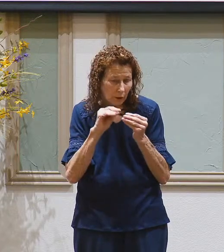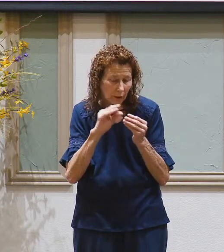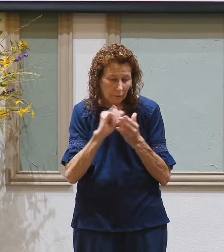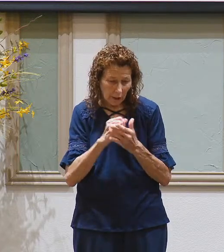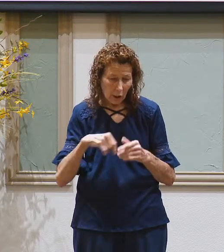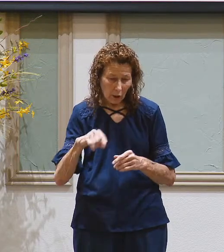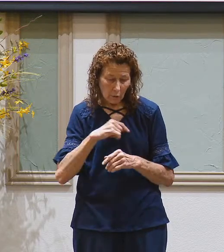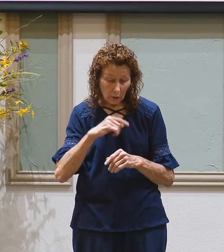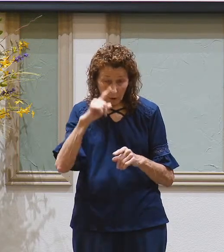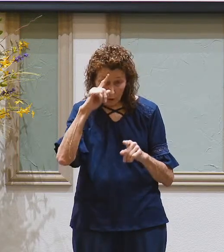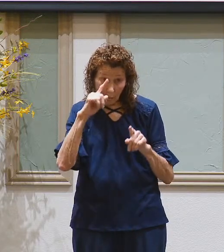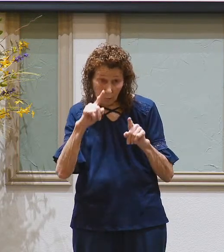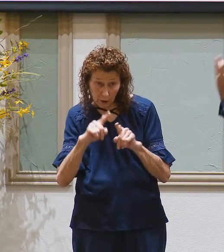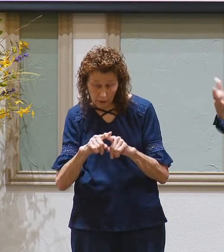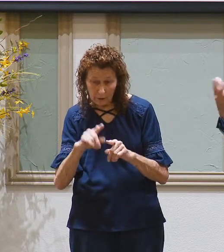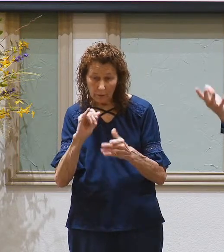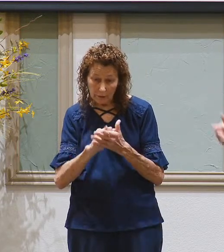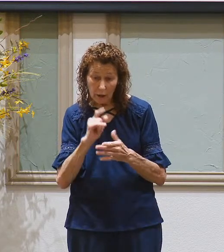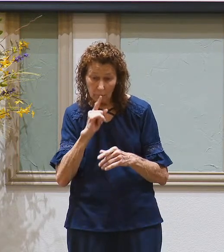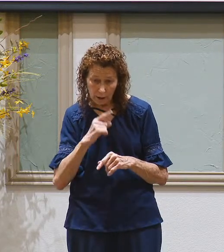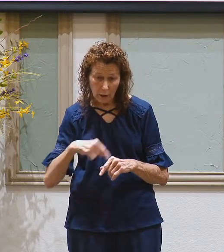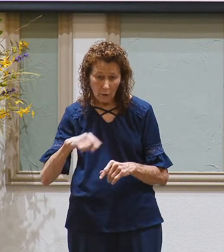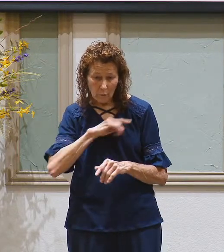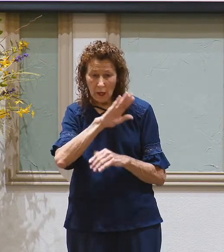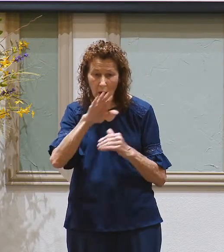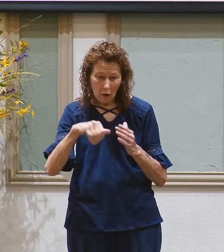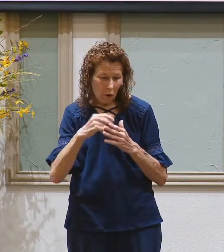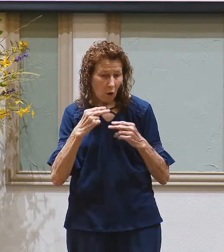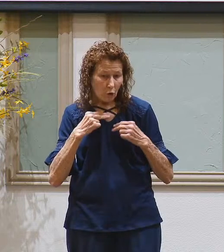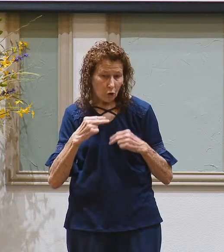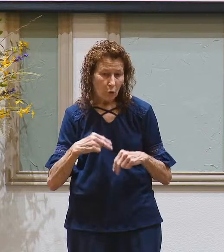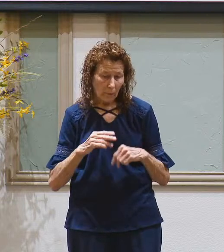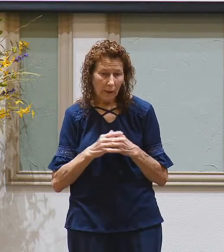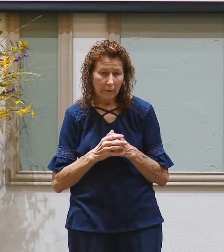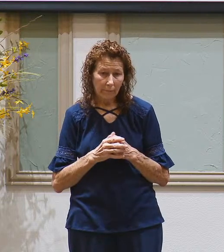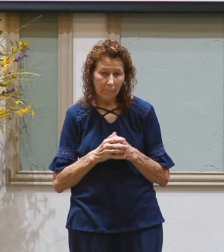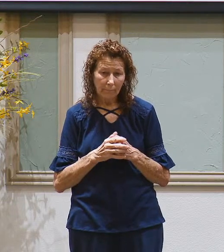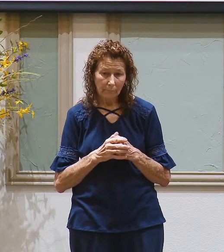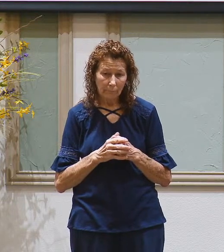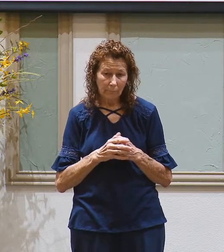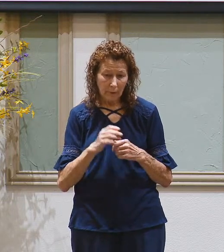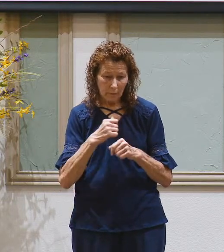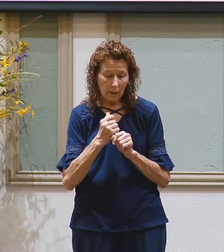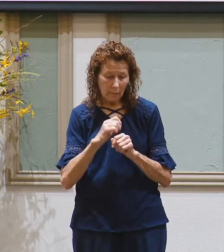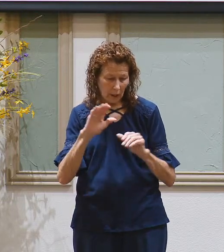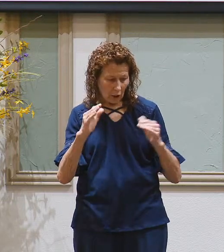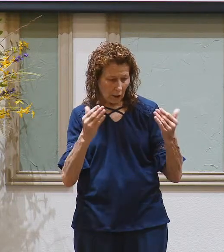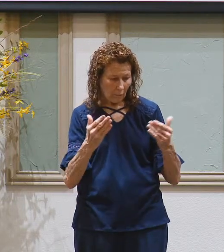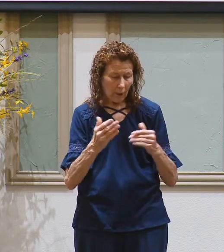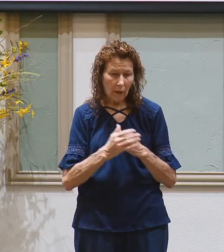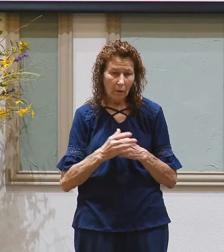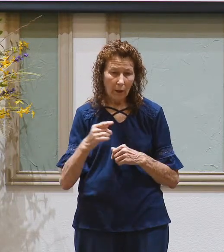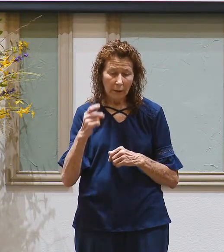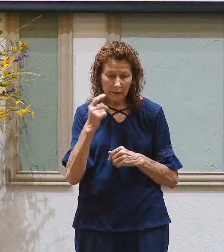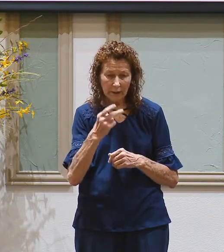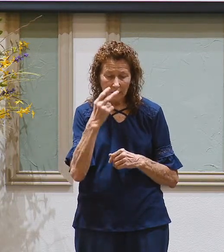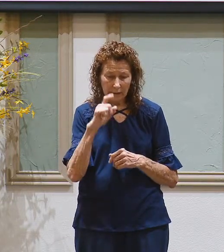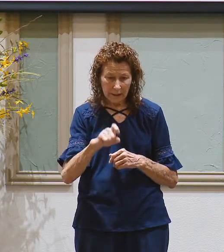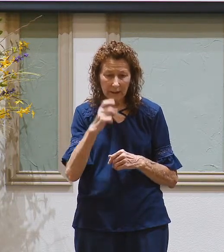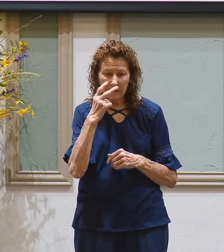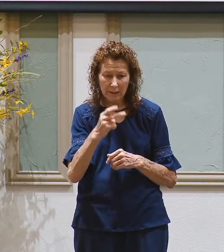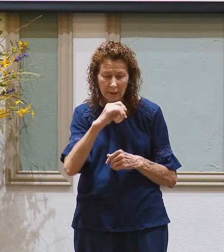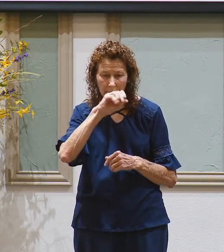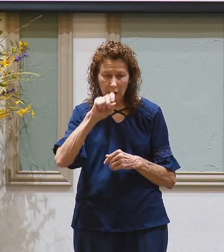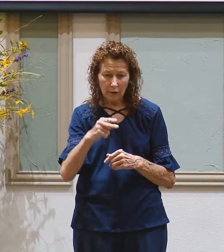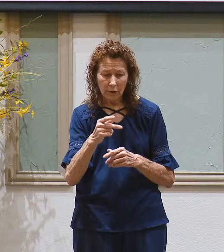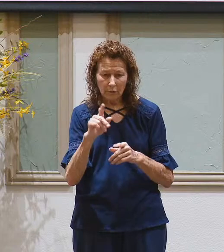are Joseph's brothers that really we're all humankind and to make the comparison work we need to see Joseph as something of